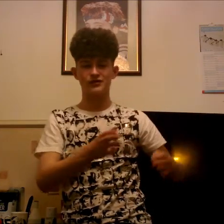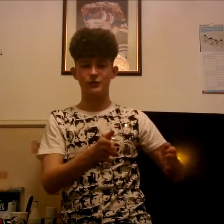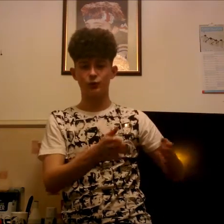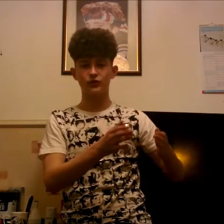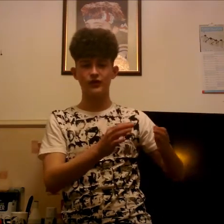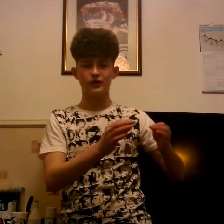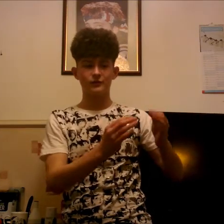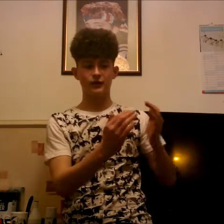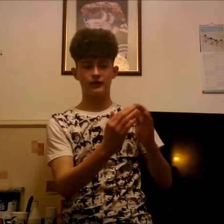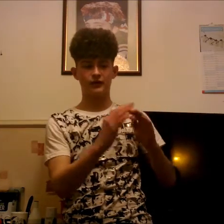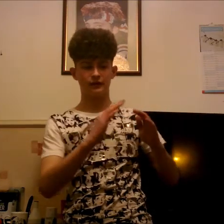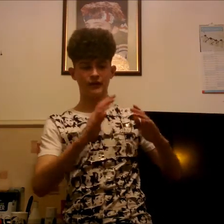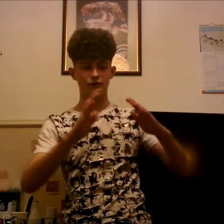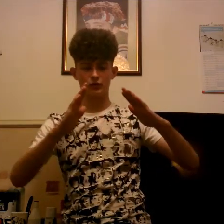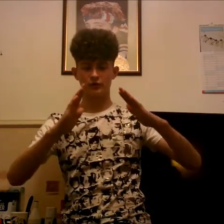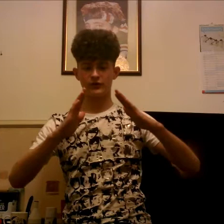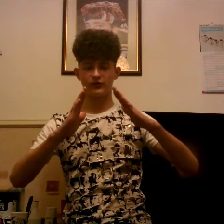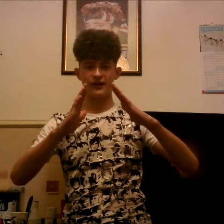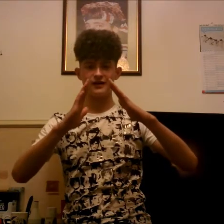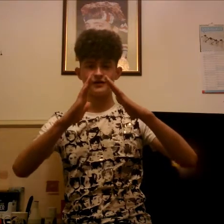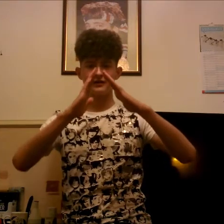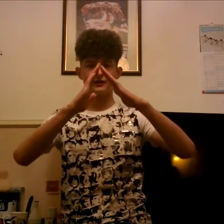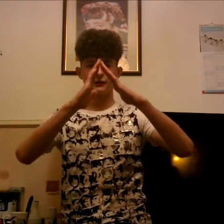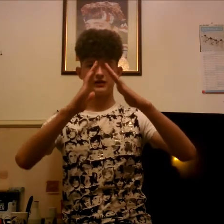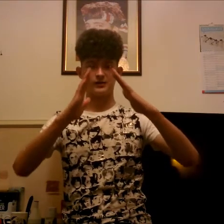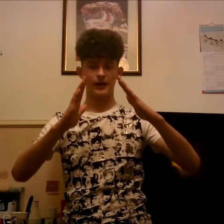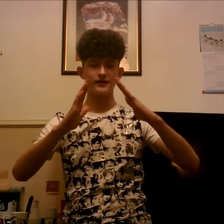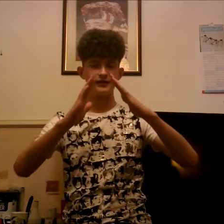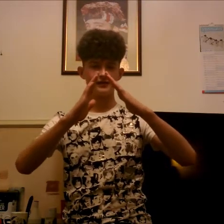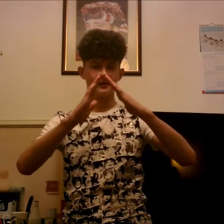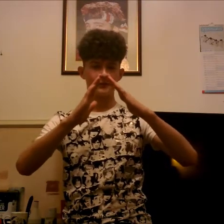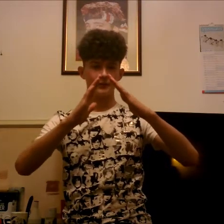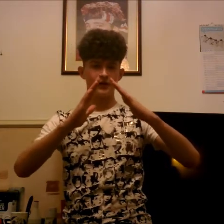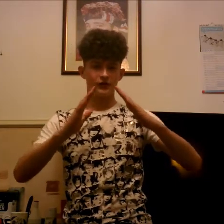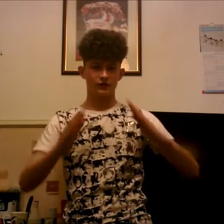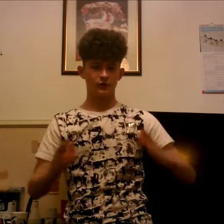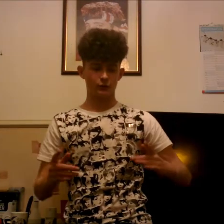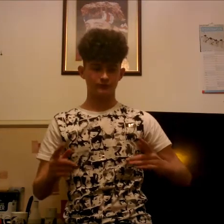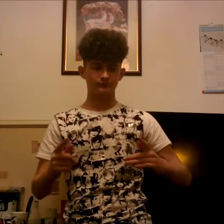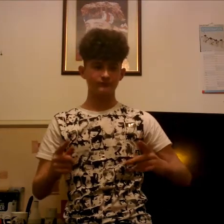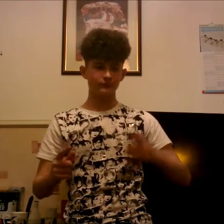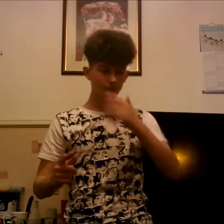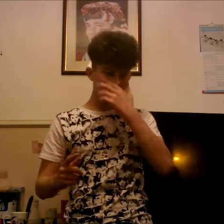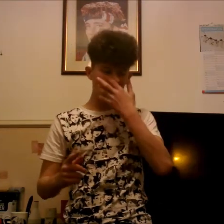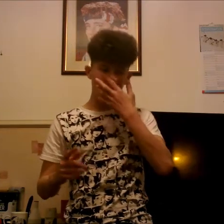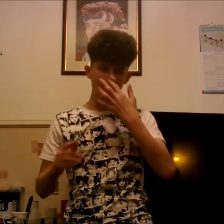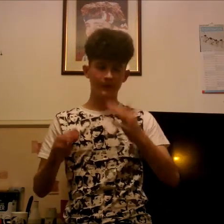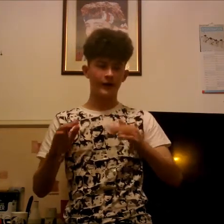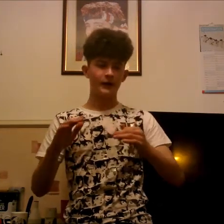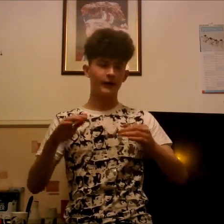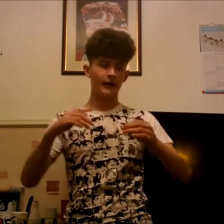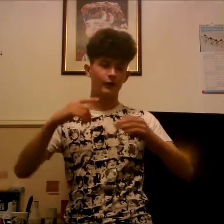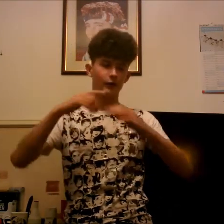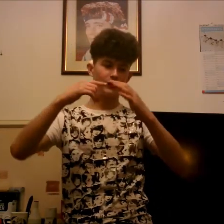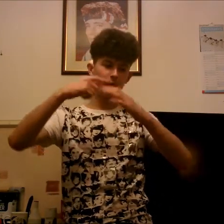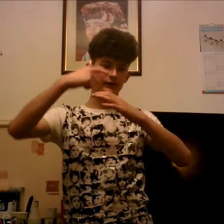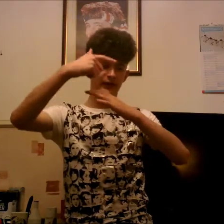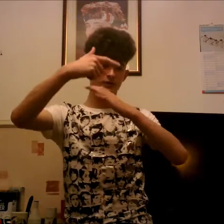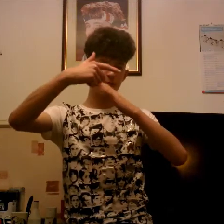it's like wood but the fence goes up like that the wee spikes so when i i got over the wee ledge but